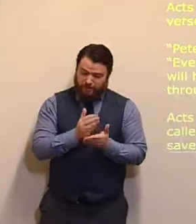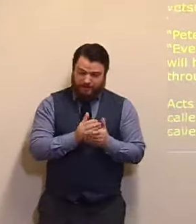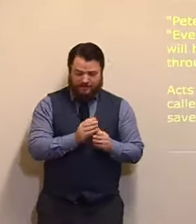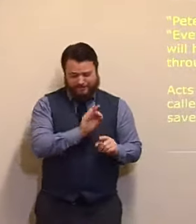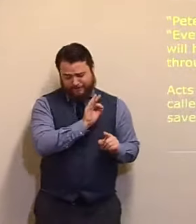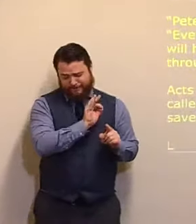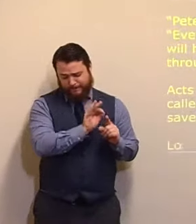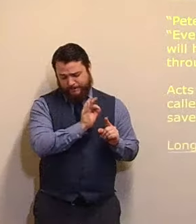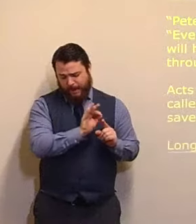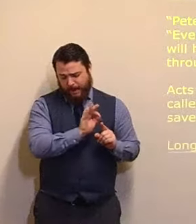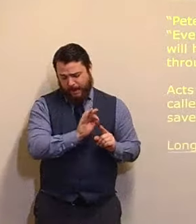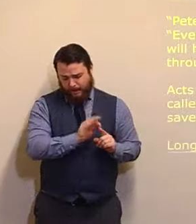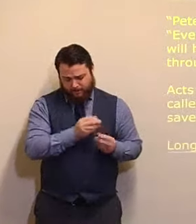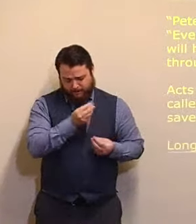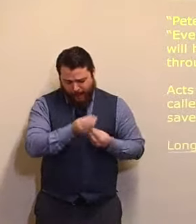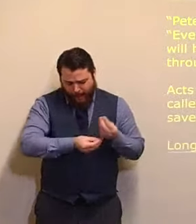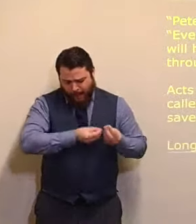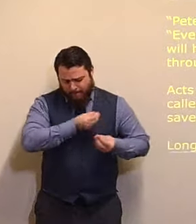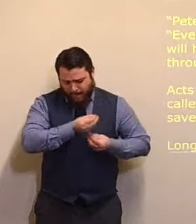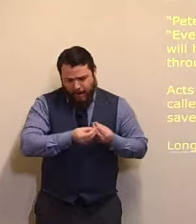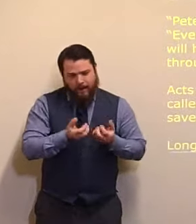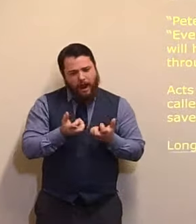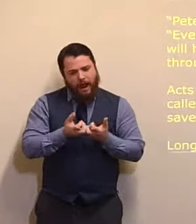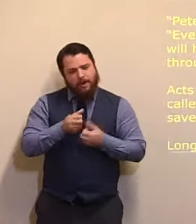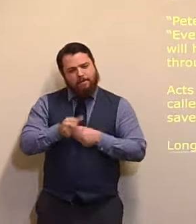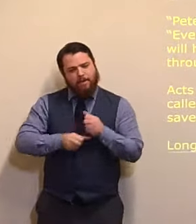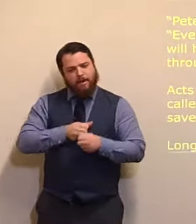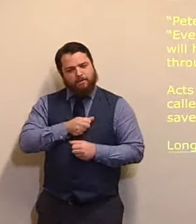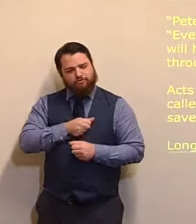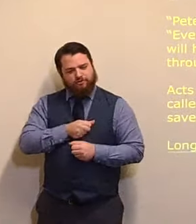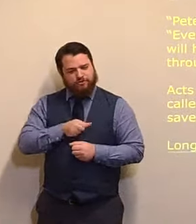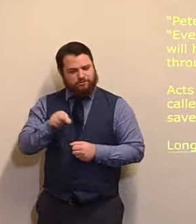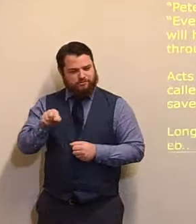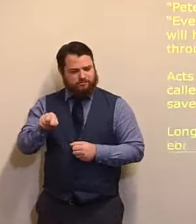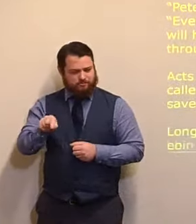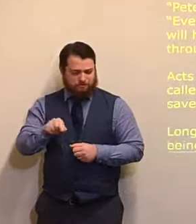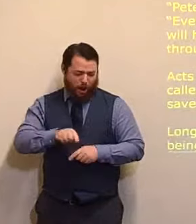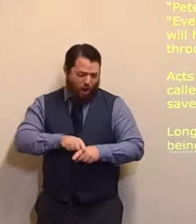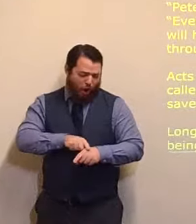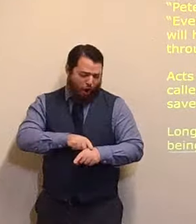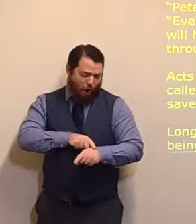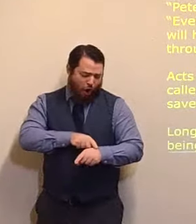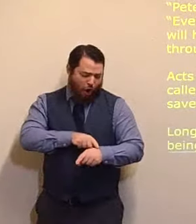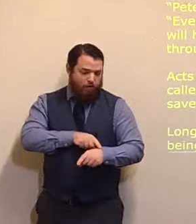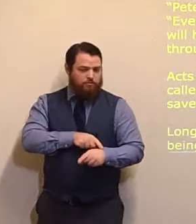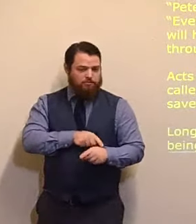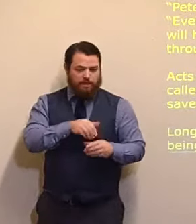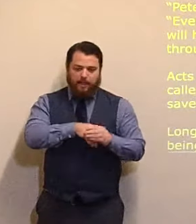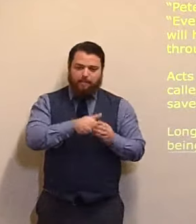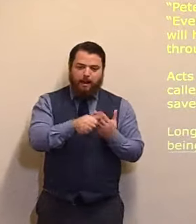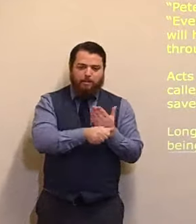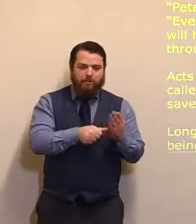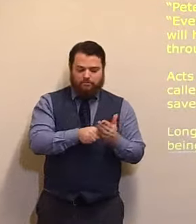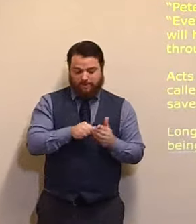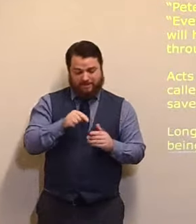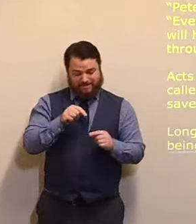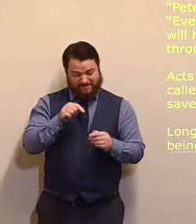in the Bible. You have 66 verses, just narrating, how this man came,